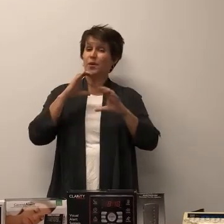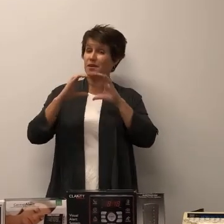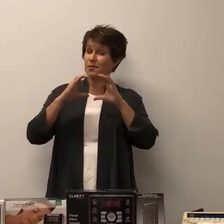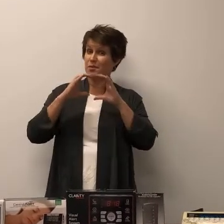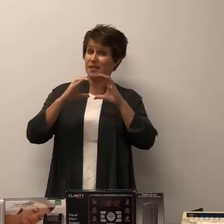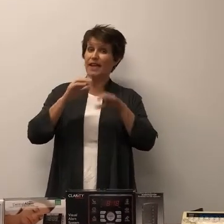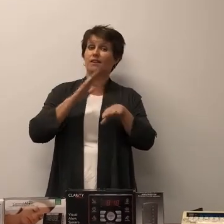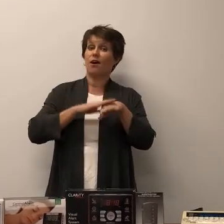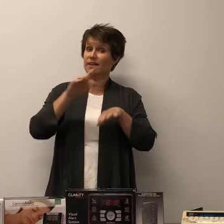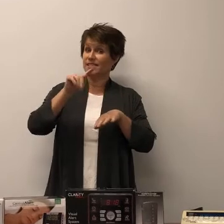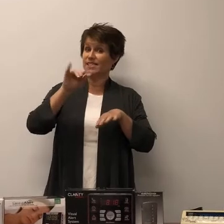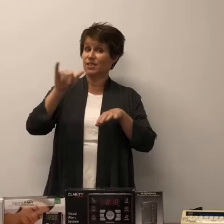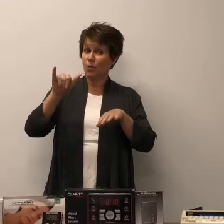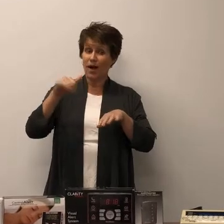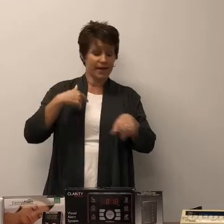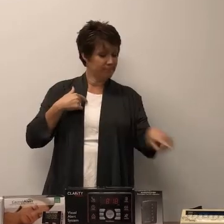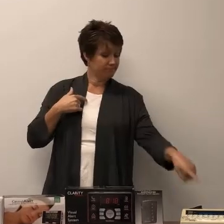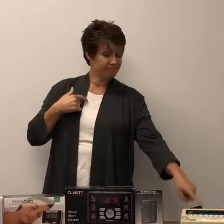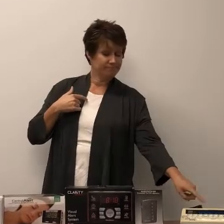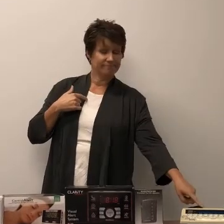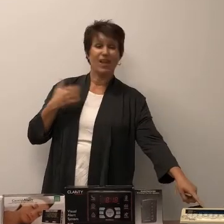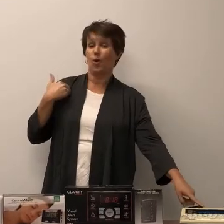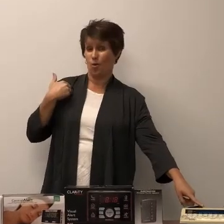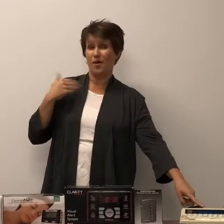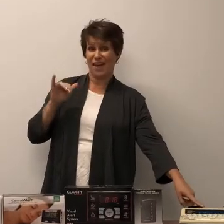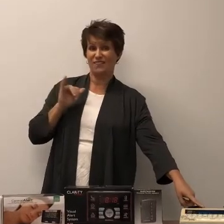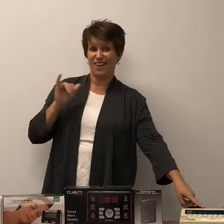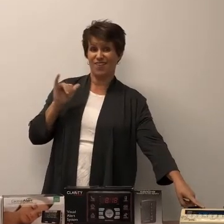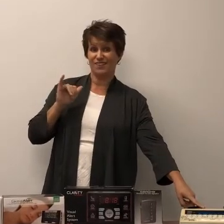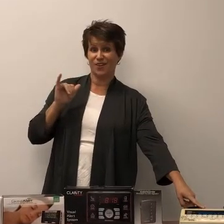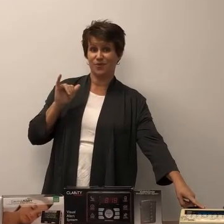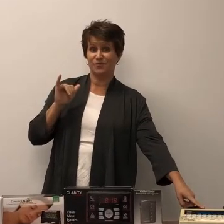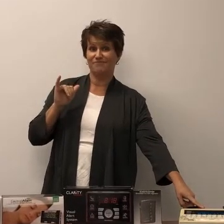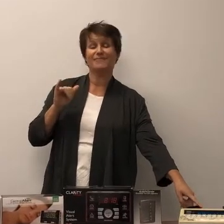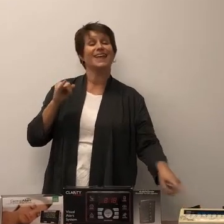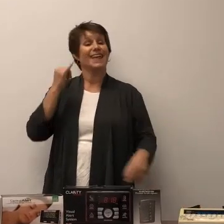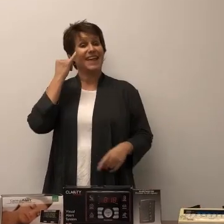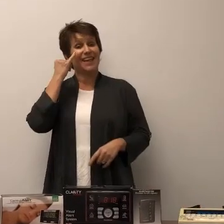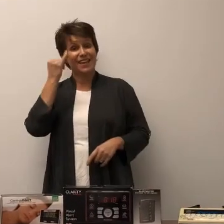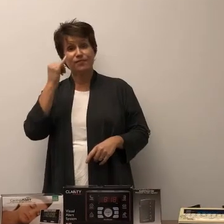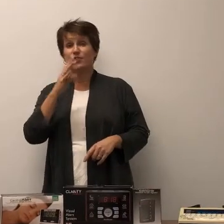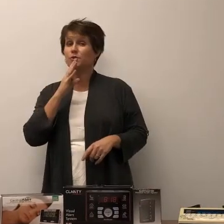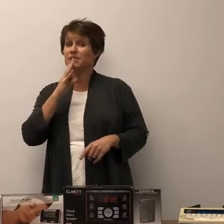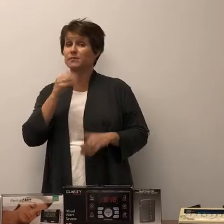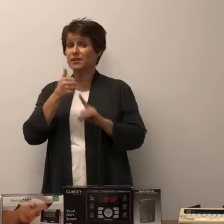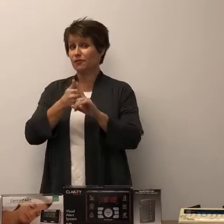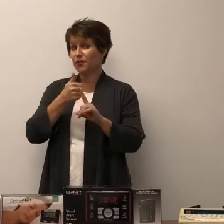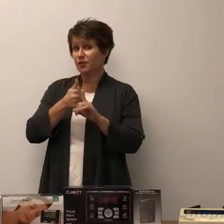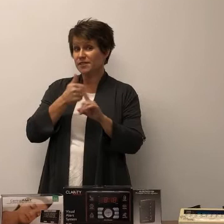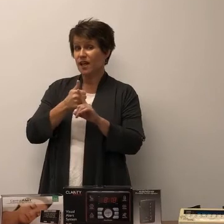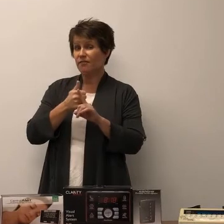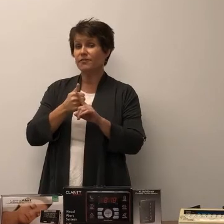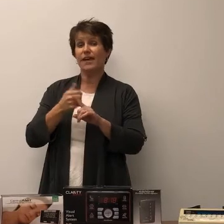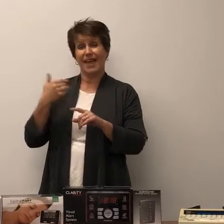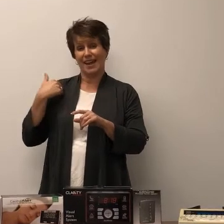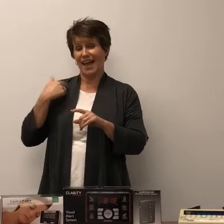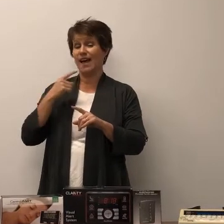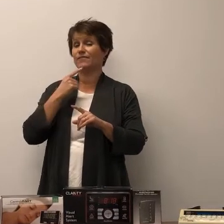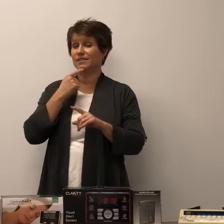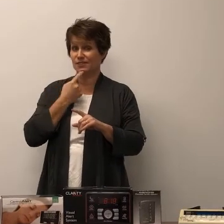you want to communicate on a TTY, we have that also. If you can speak for yourself and have a